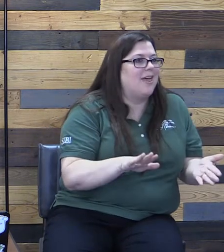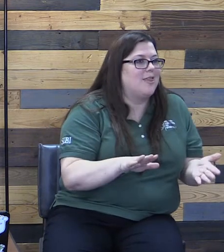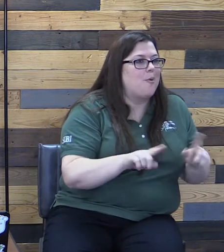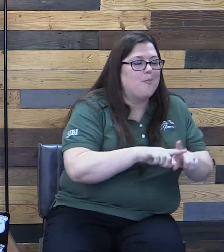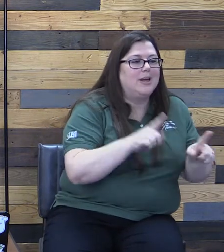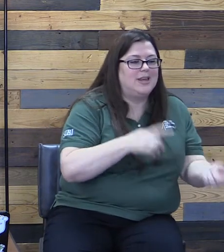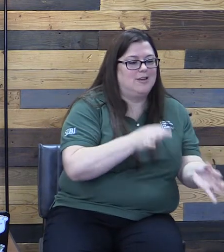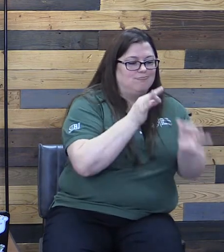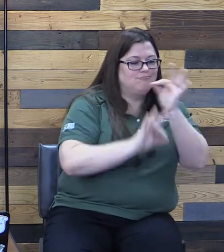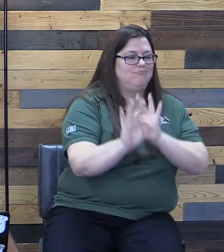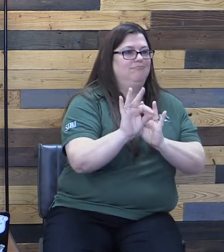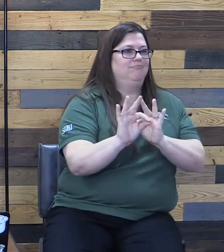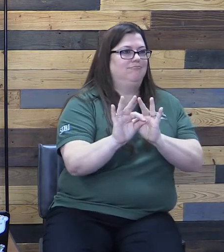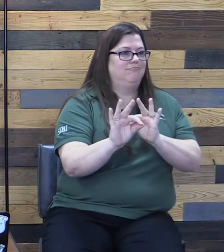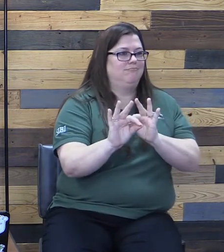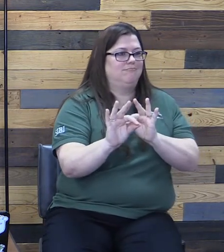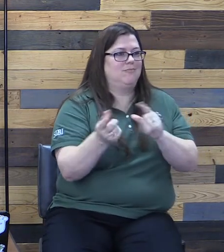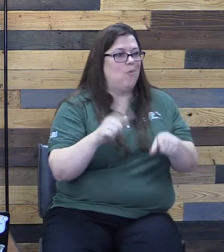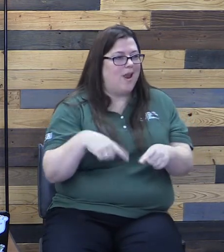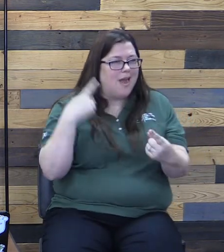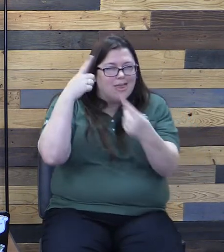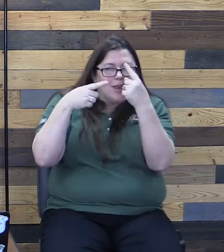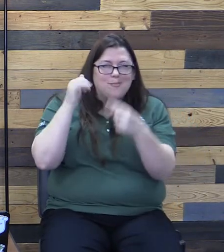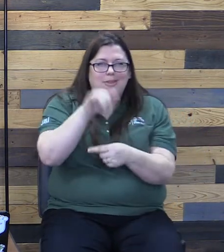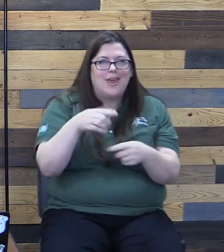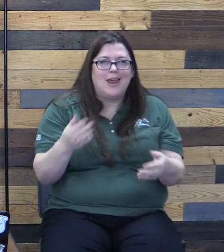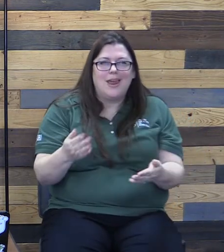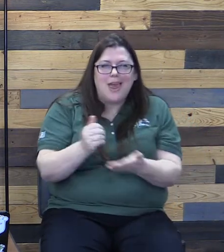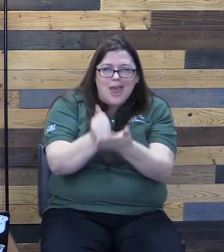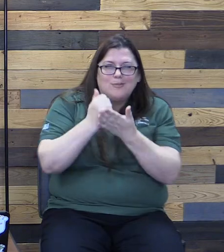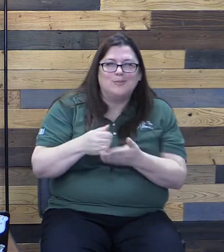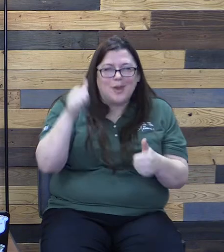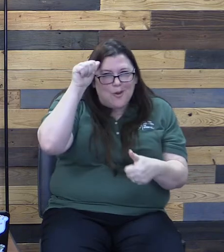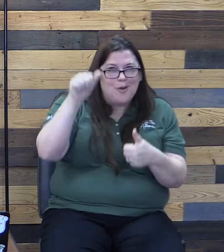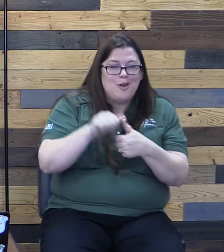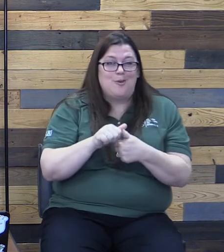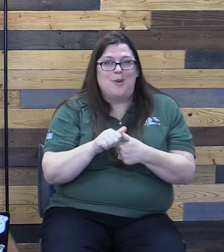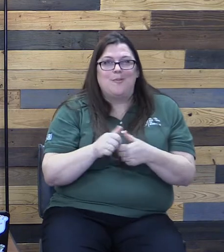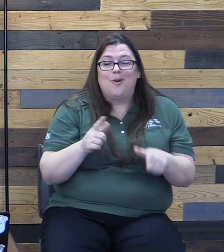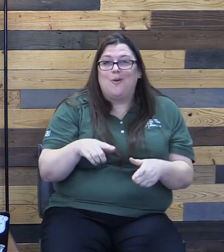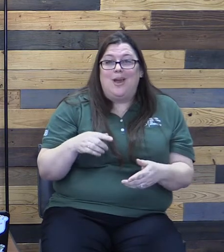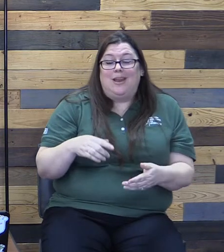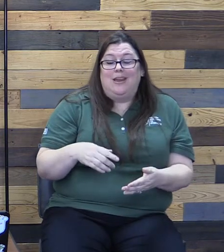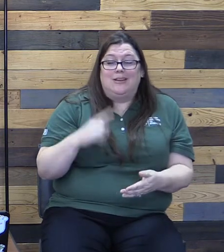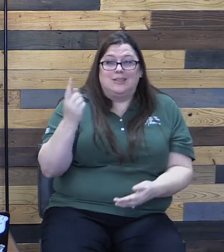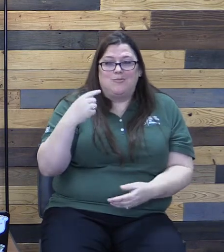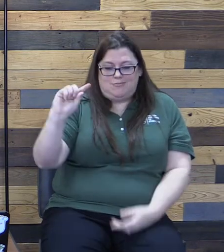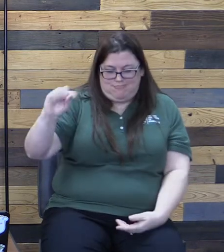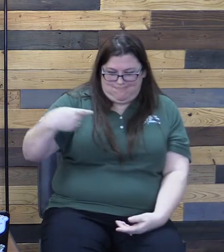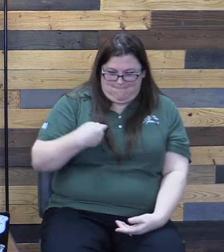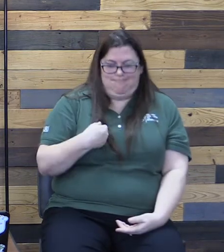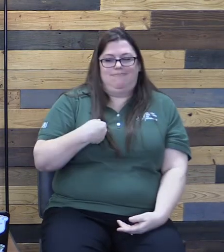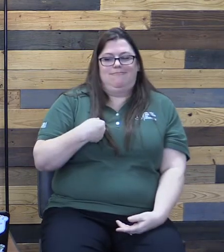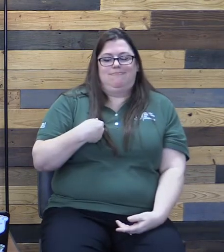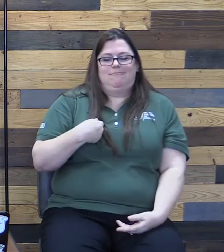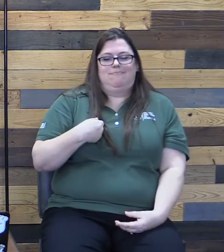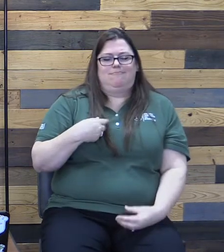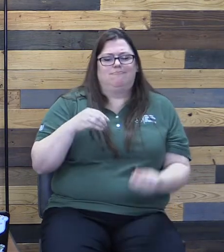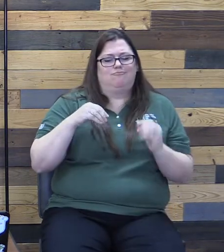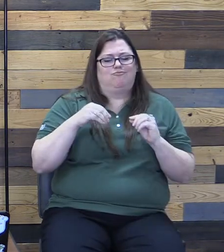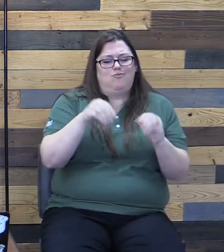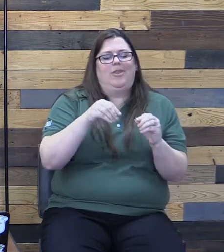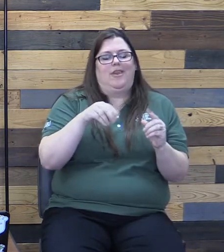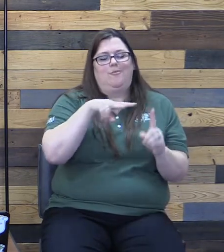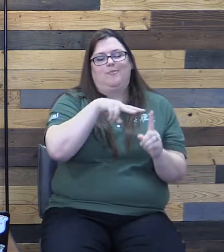And, when I think about that, it helps me to remember, when somebody offends me, to put it into perspective.